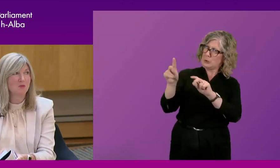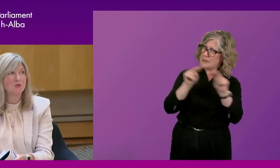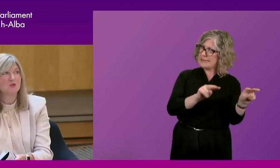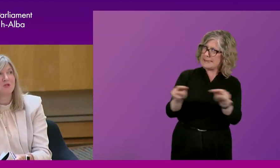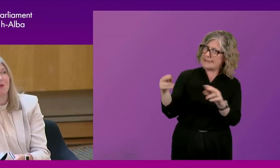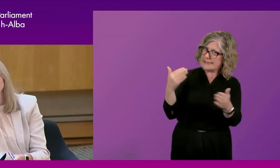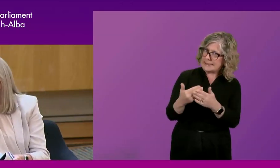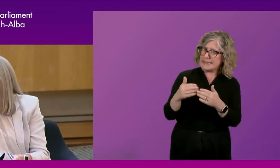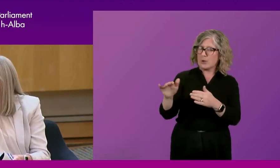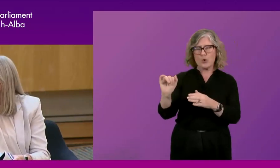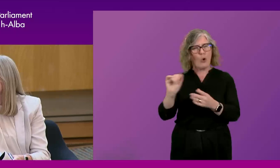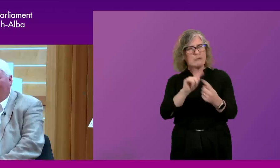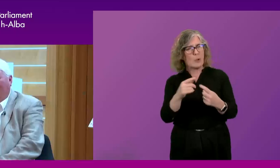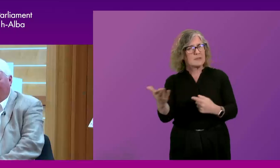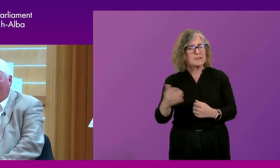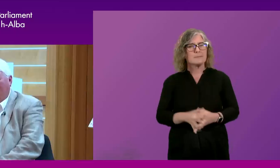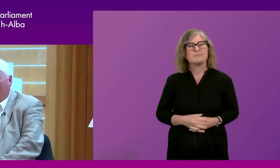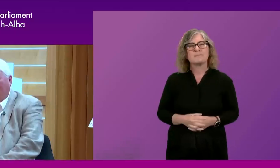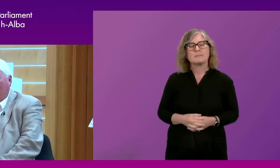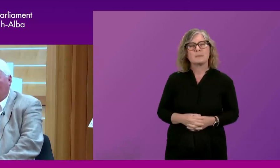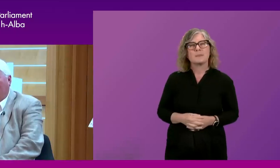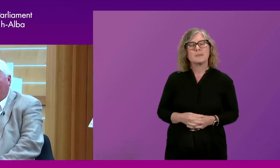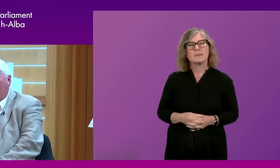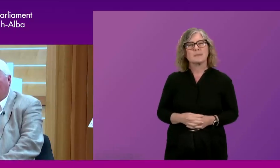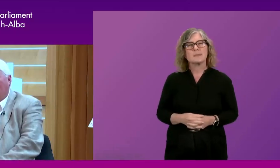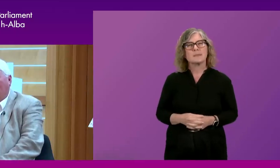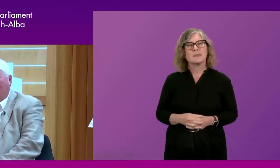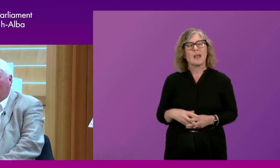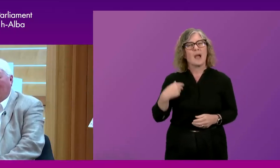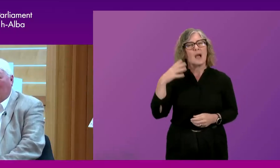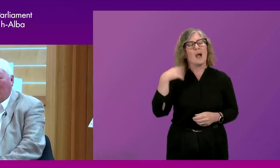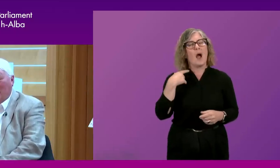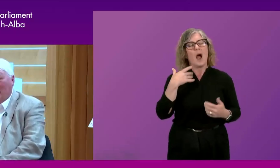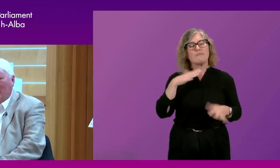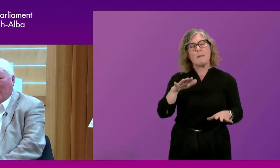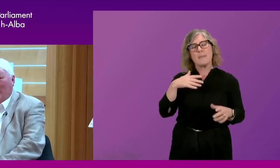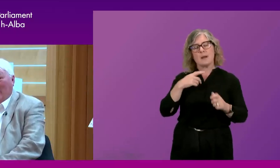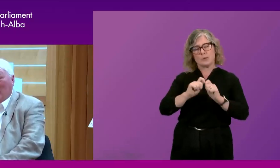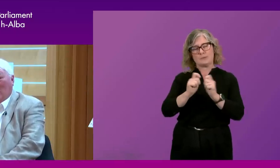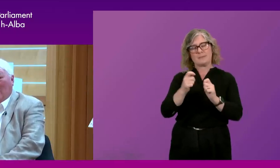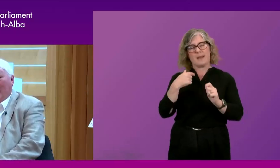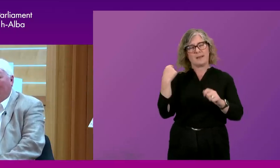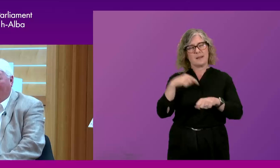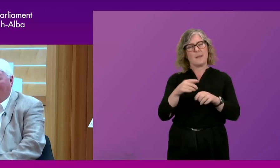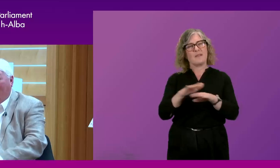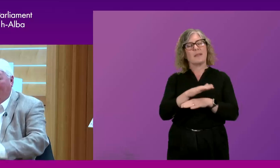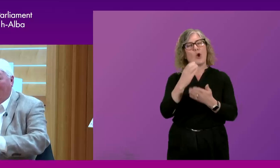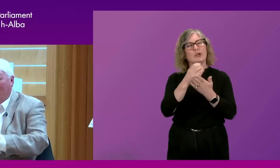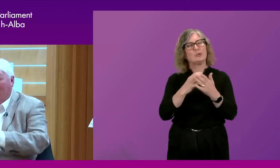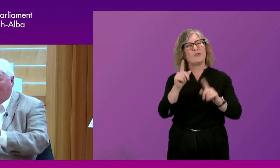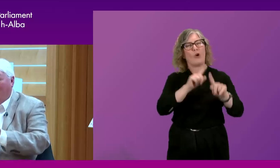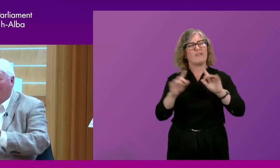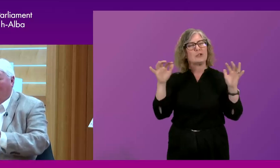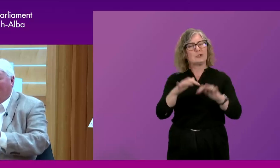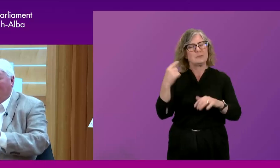what would your response be? I, as I mentioned, covered the constitutional convention. I also covered the preparations for this parliament. recall very, very